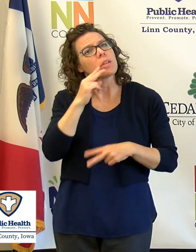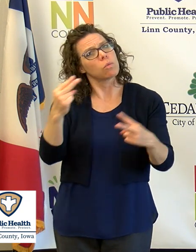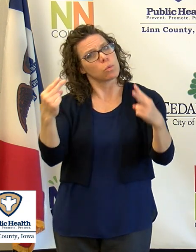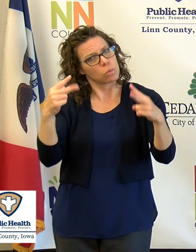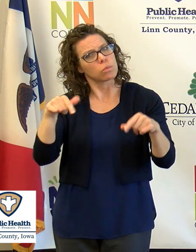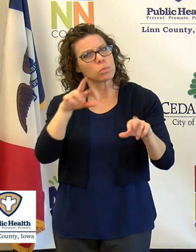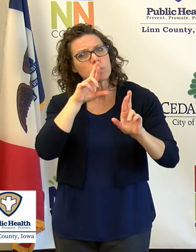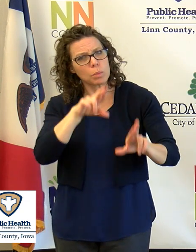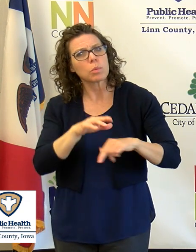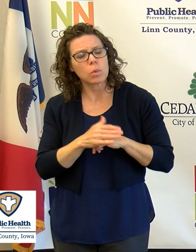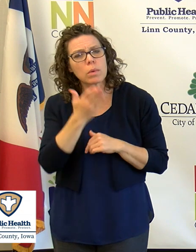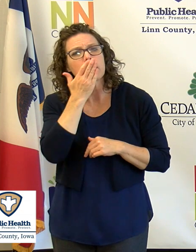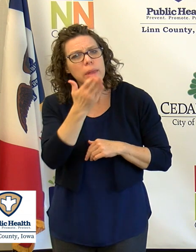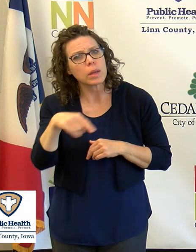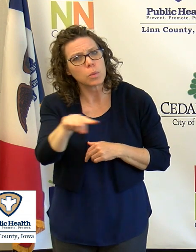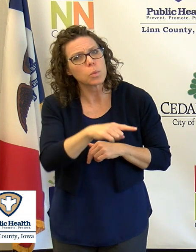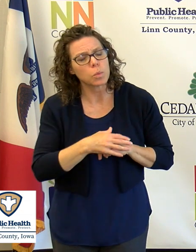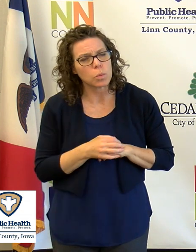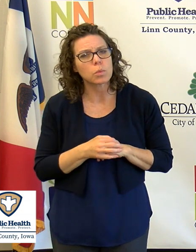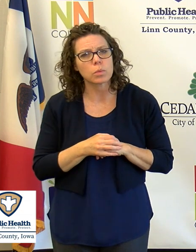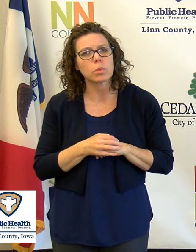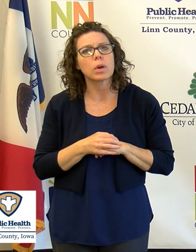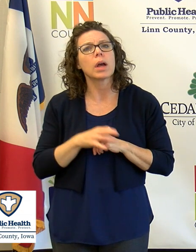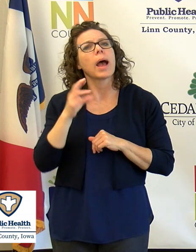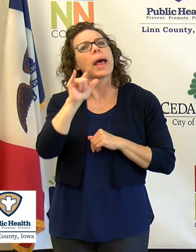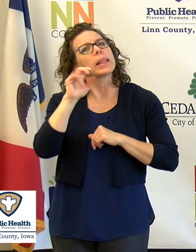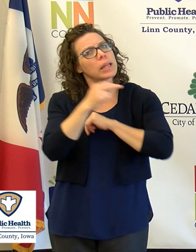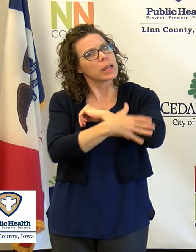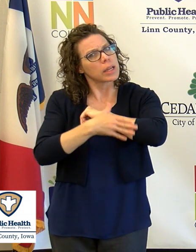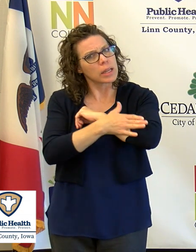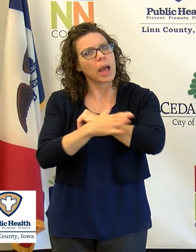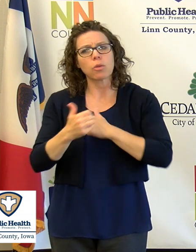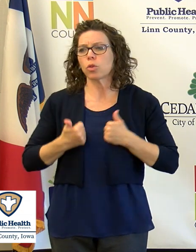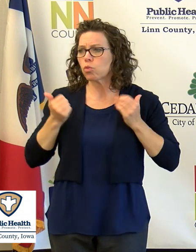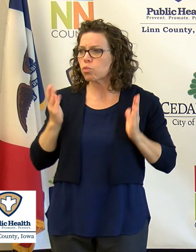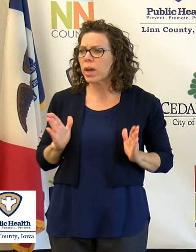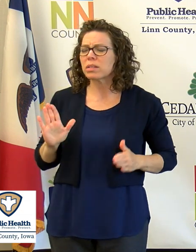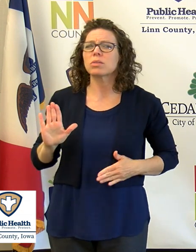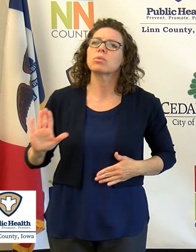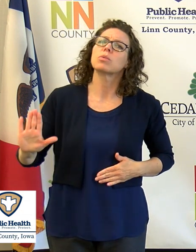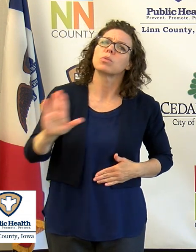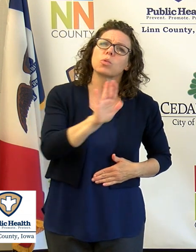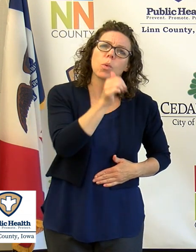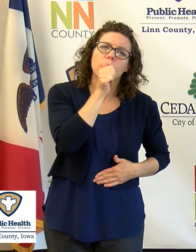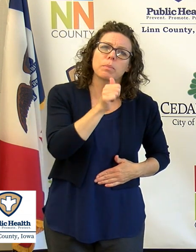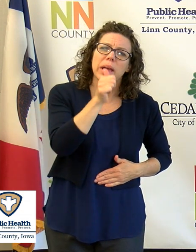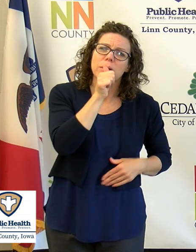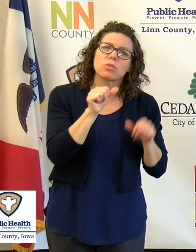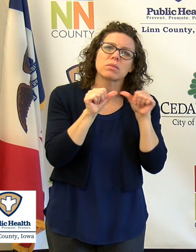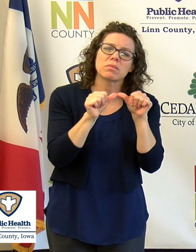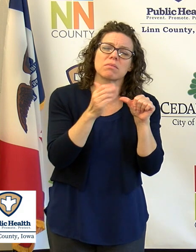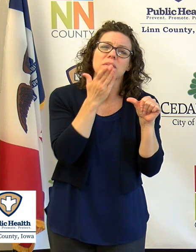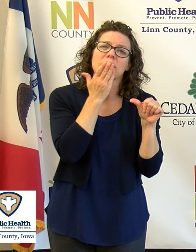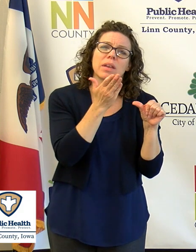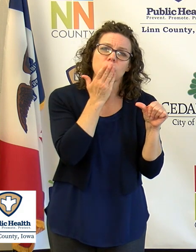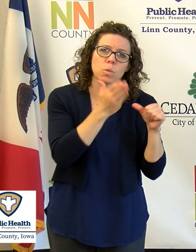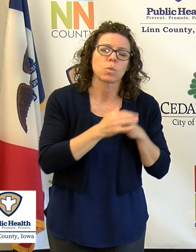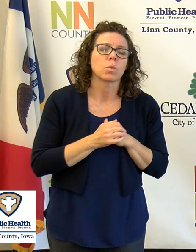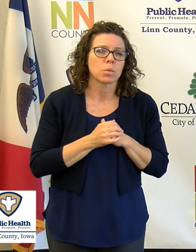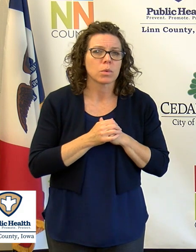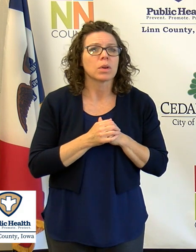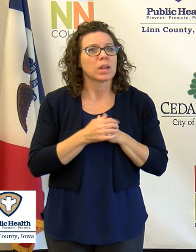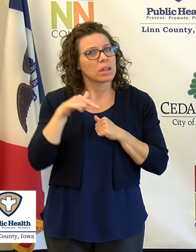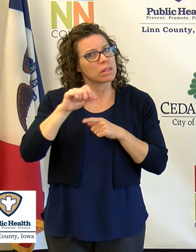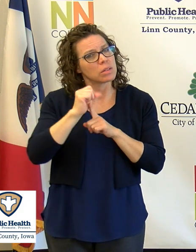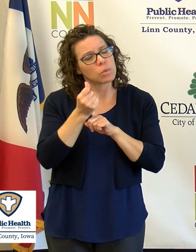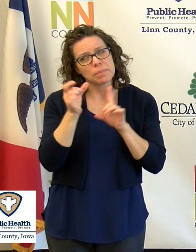and thank all residents of the of Lynn County for their continued patience and vigilance in